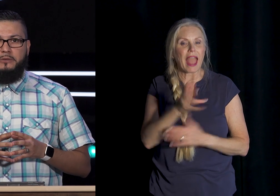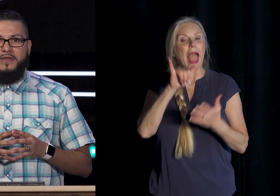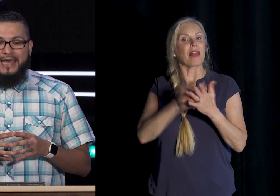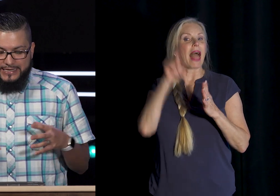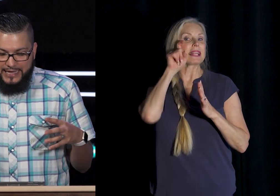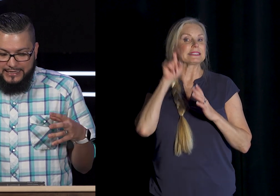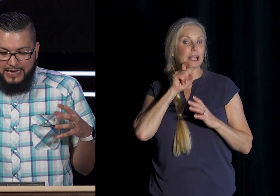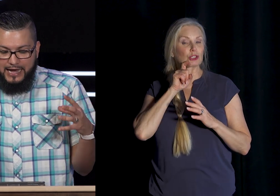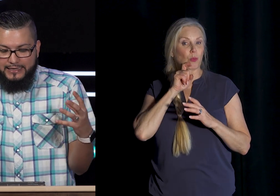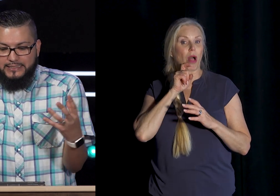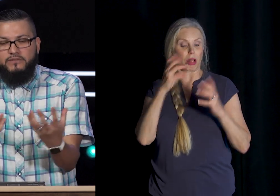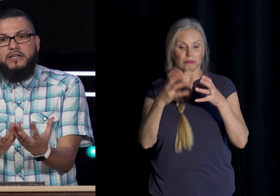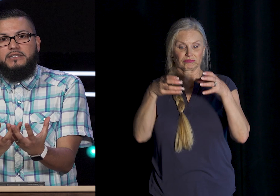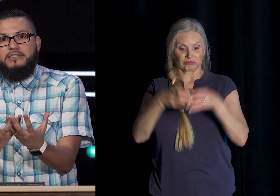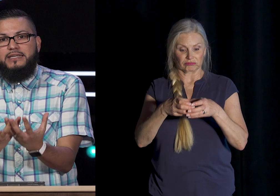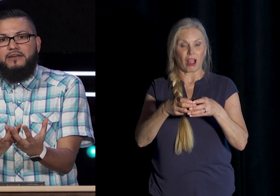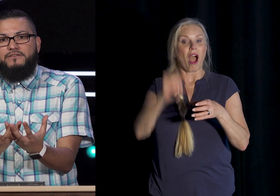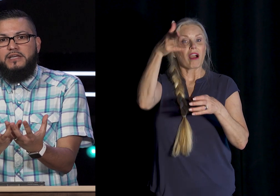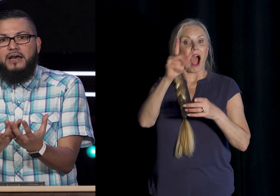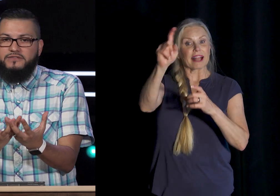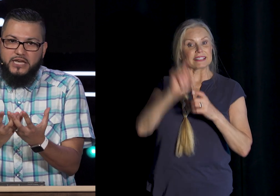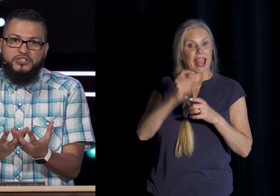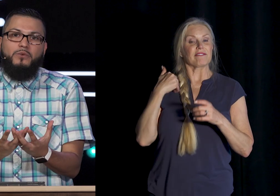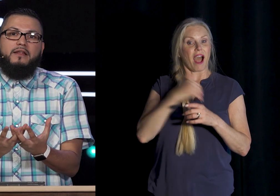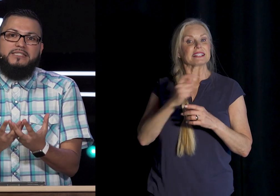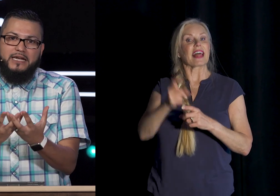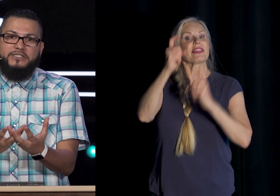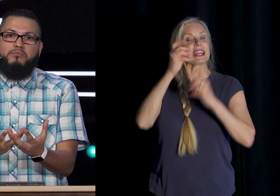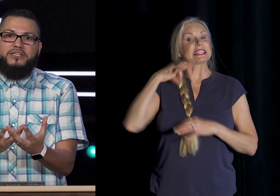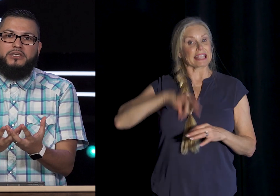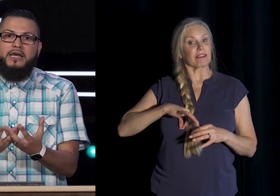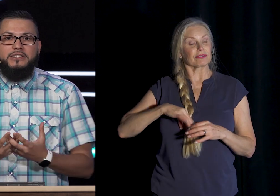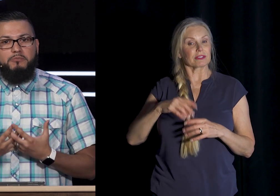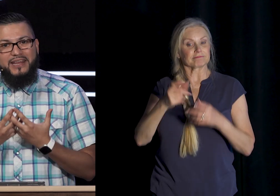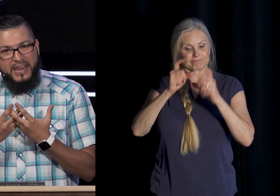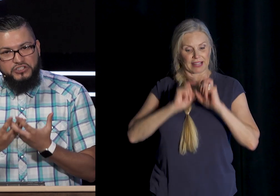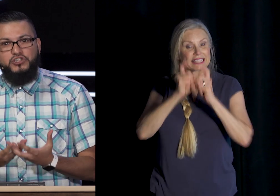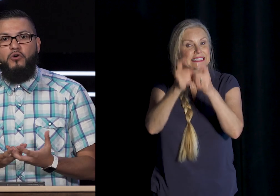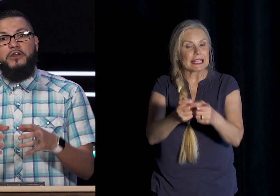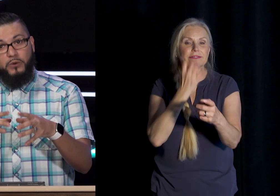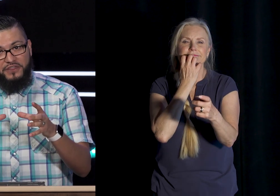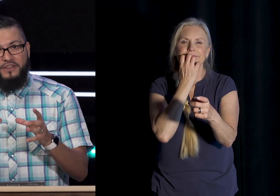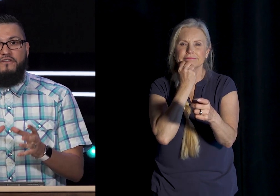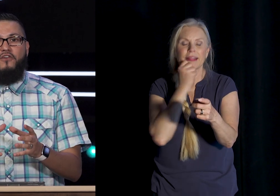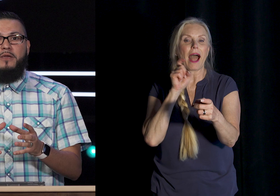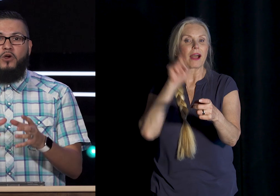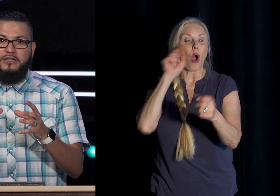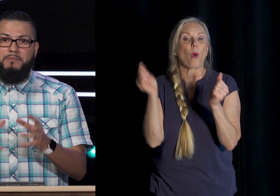Is that God Has given us This gift Of sexuality And expression To be enjoyed Within the framework And the